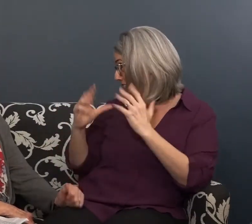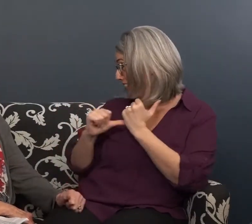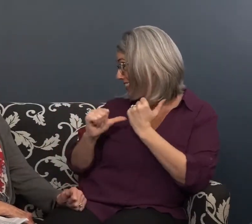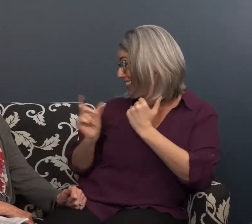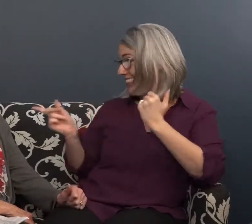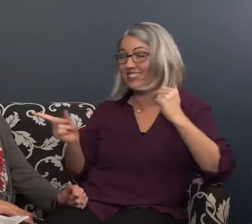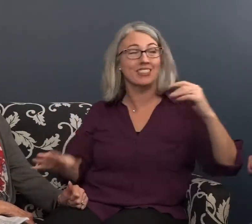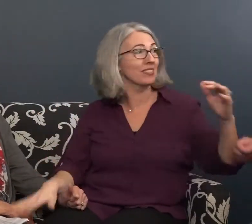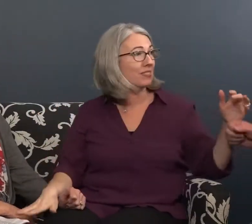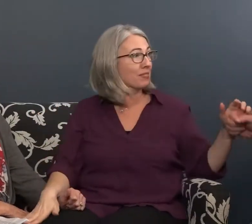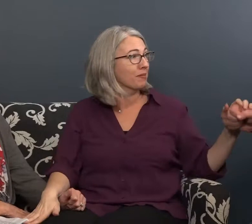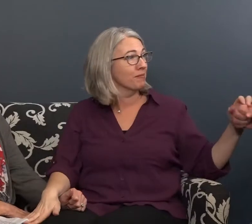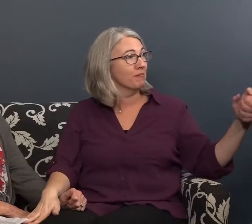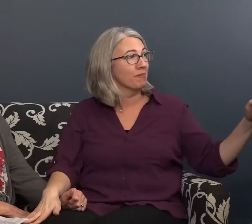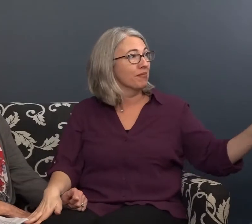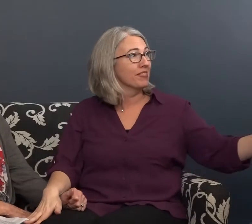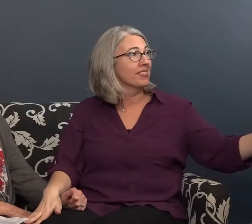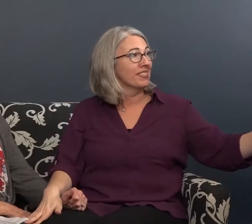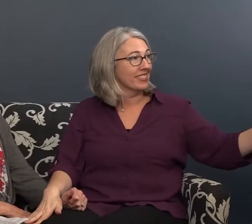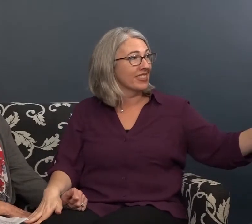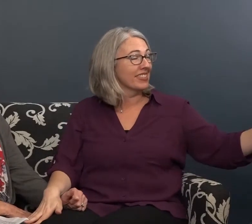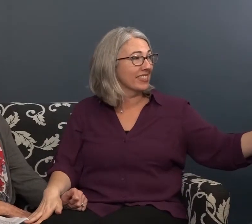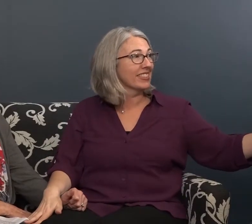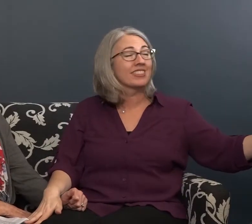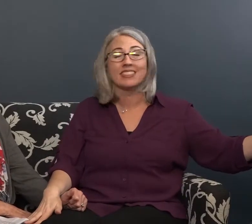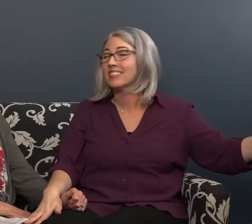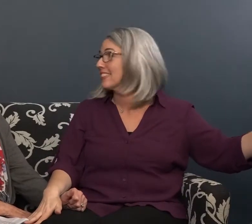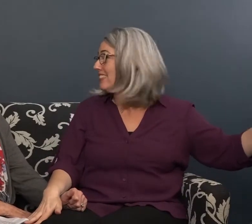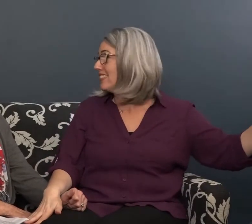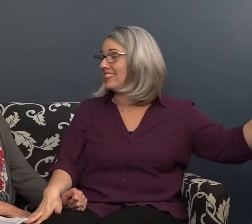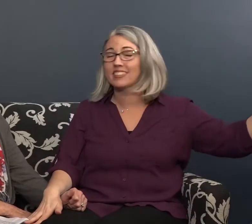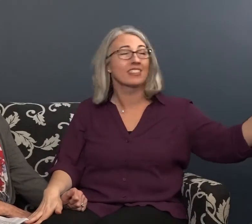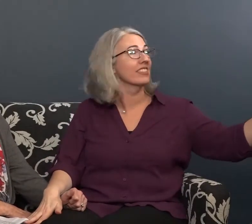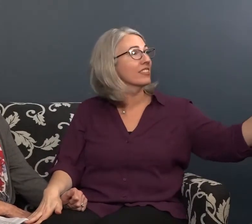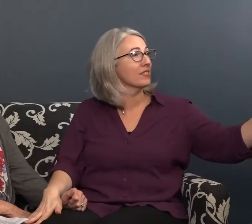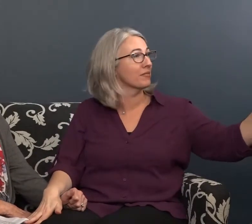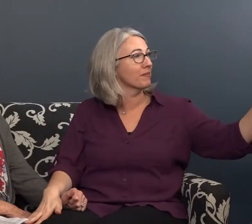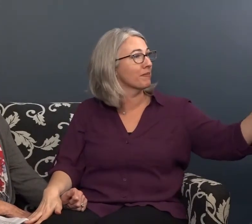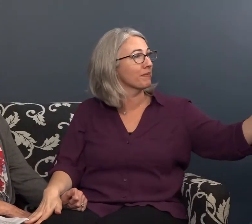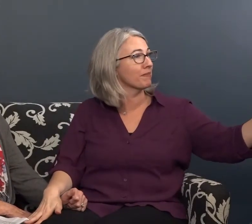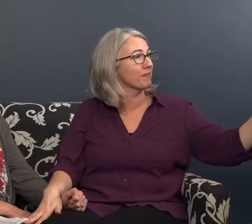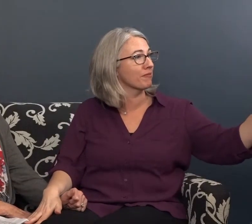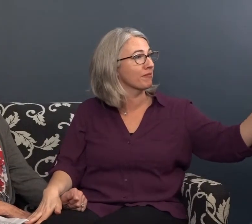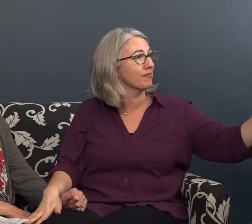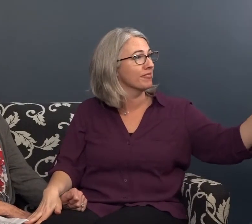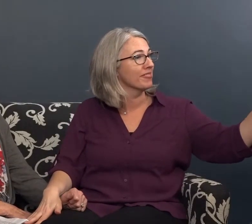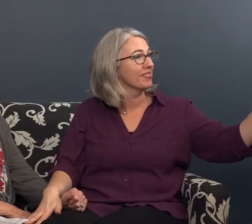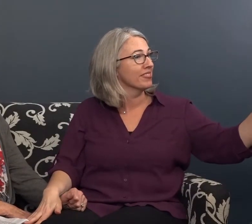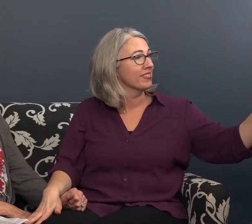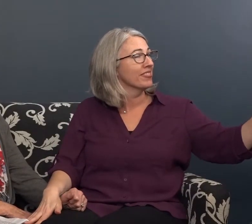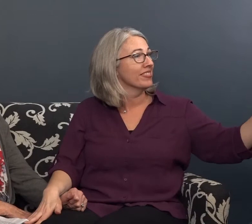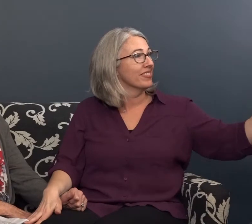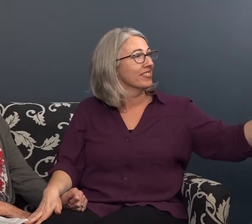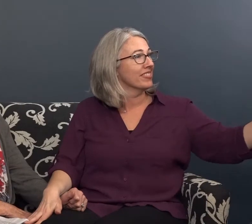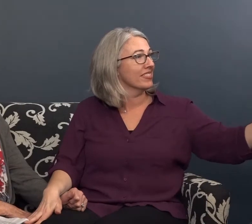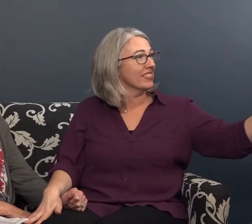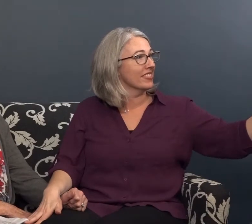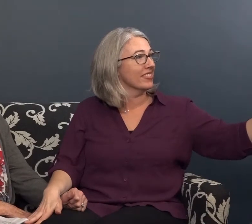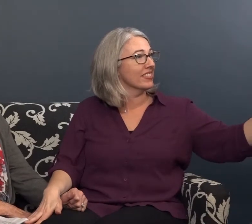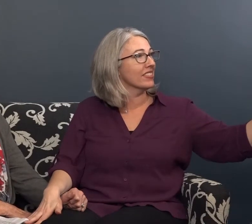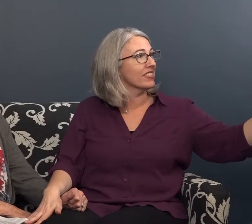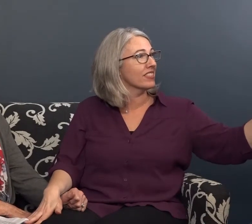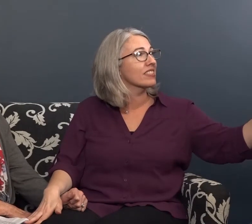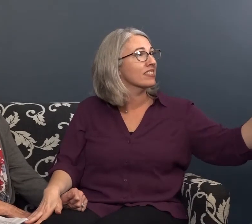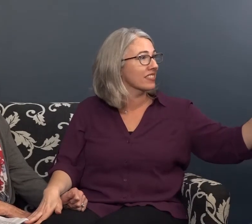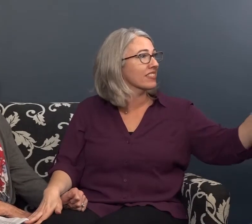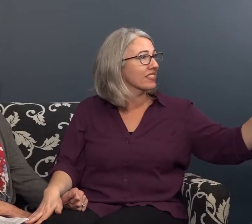that I was aware of information and communication that I was missing you know they were trying but they just didn't have the training that they needed